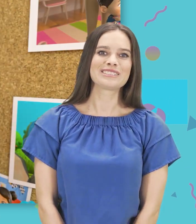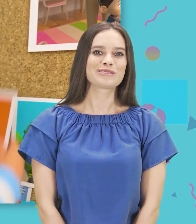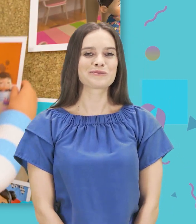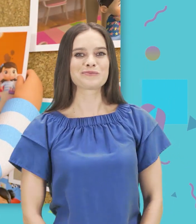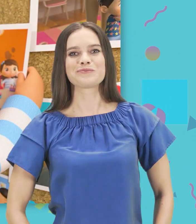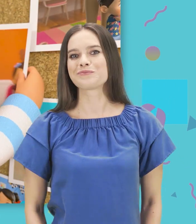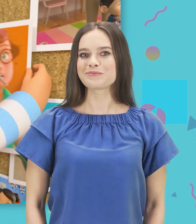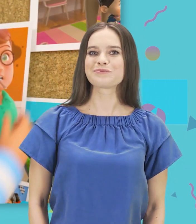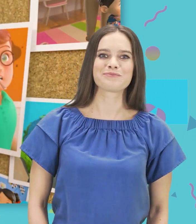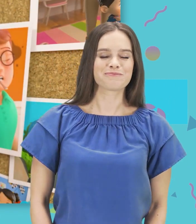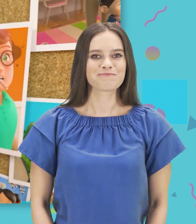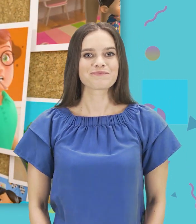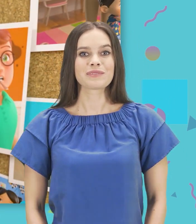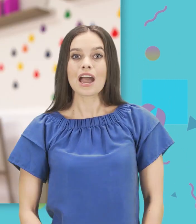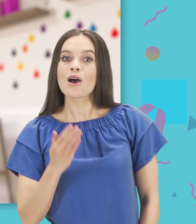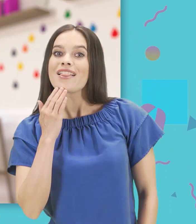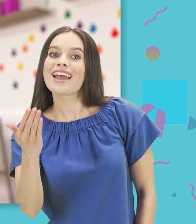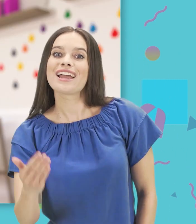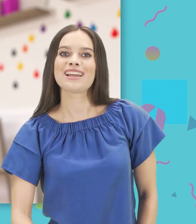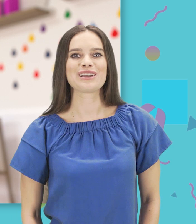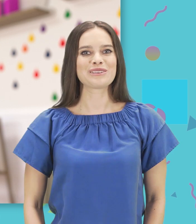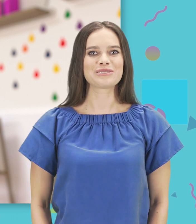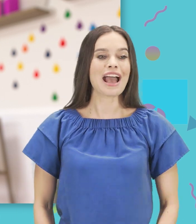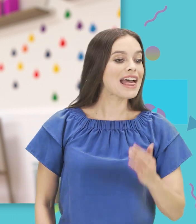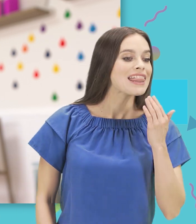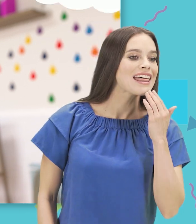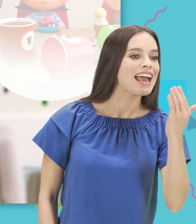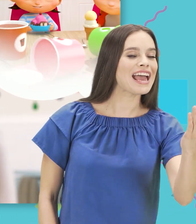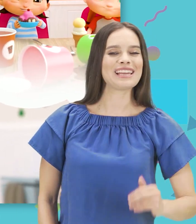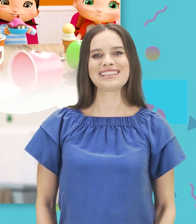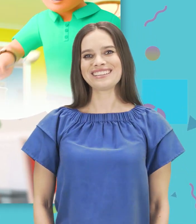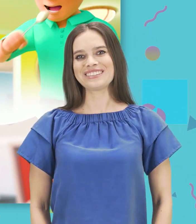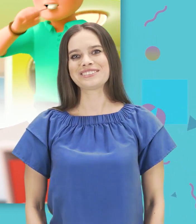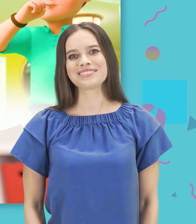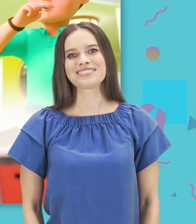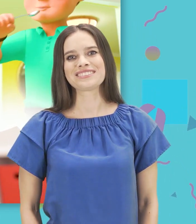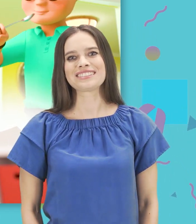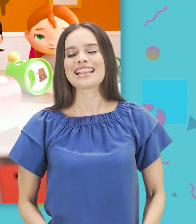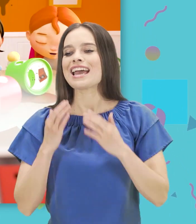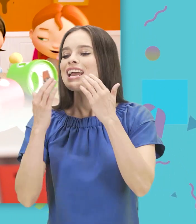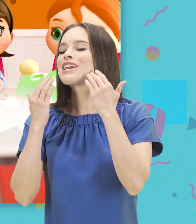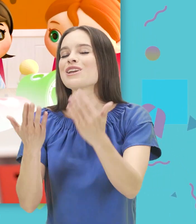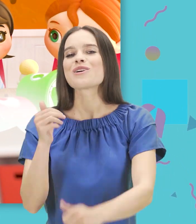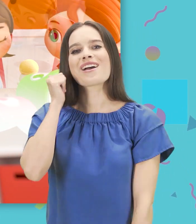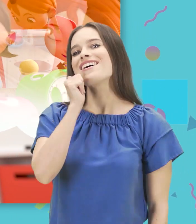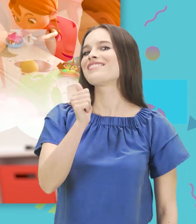I want to thank you, thank you, thank you every